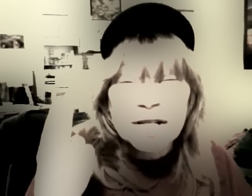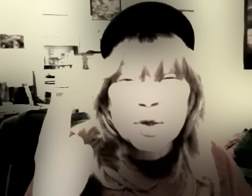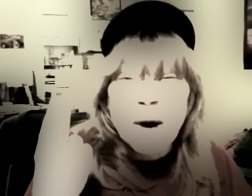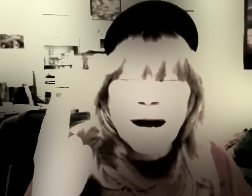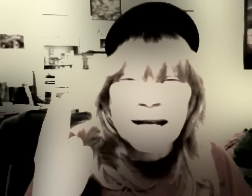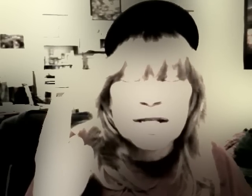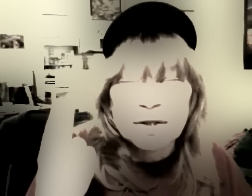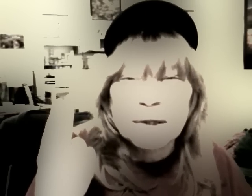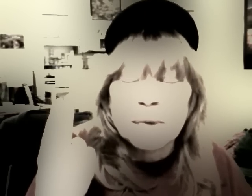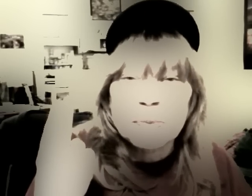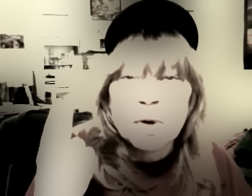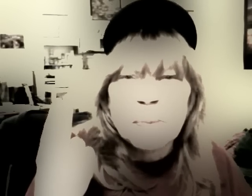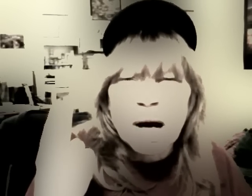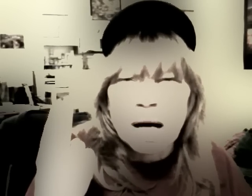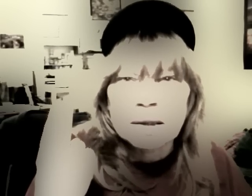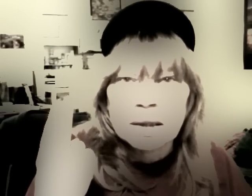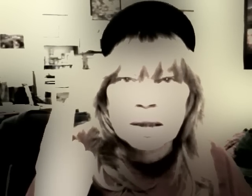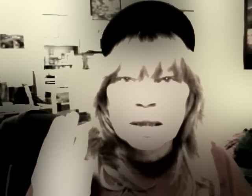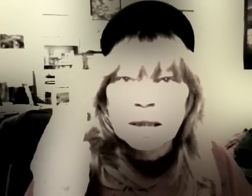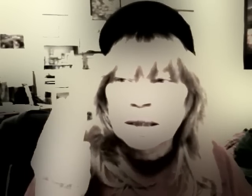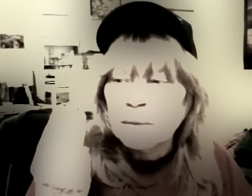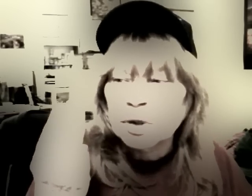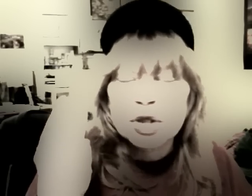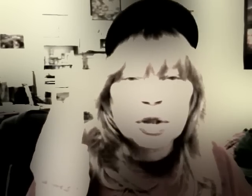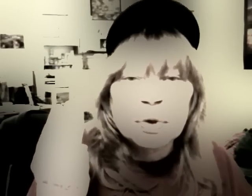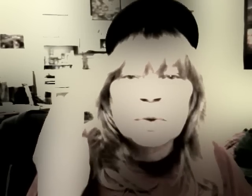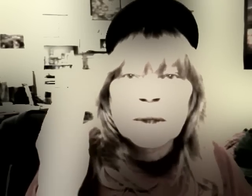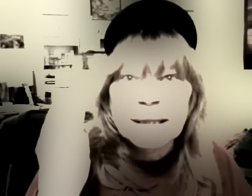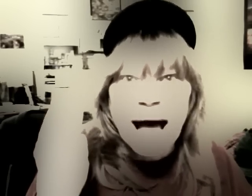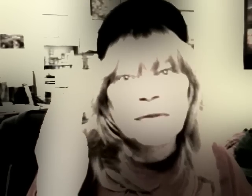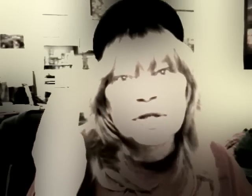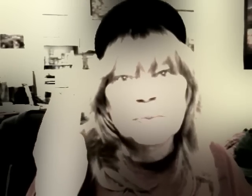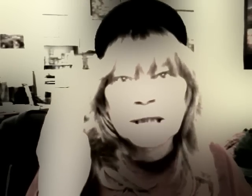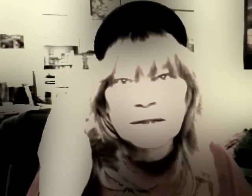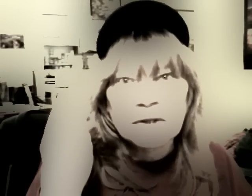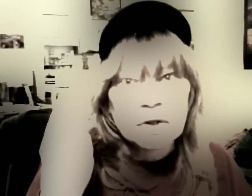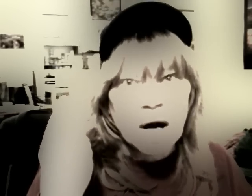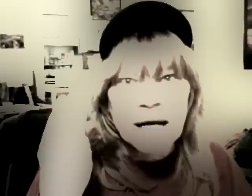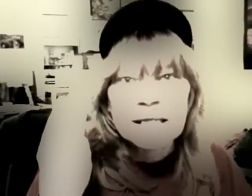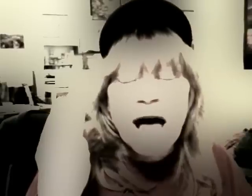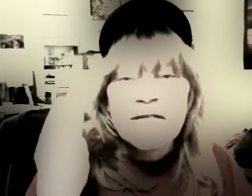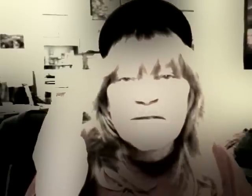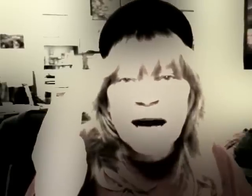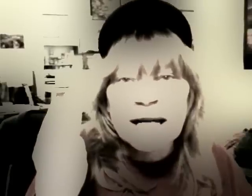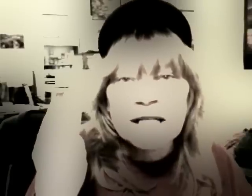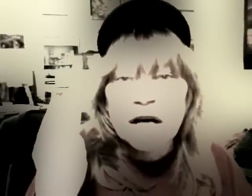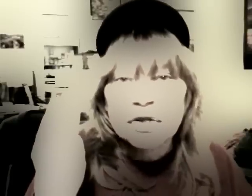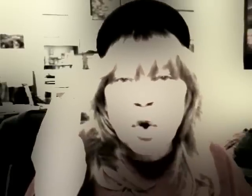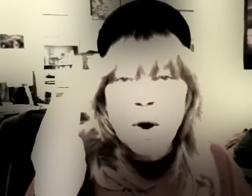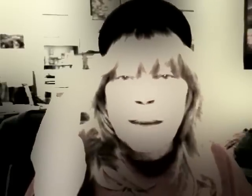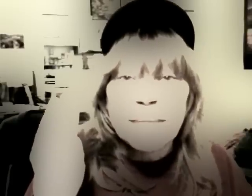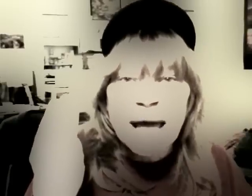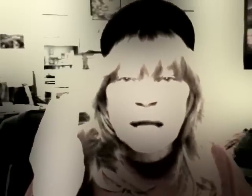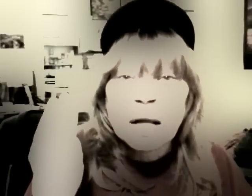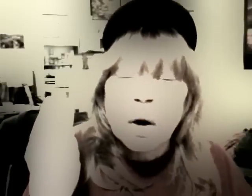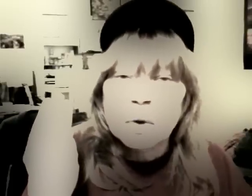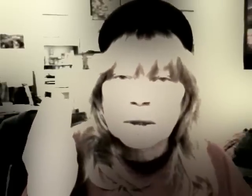you want God to slowly rip you apart. Number two, now that you believe in Christ, find your male-only